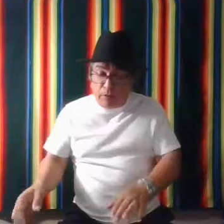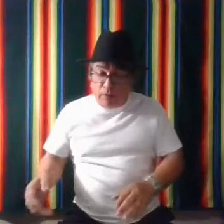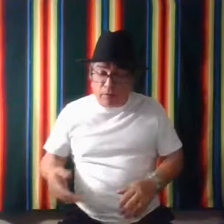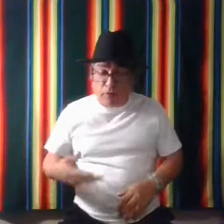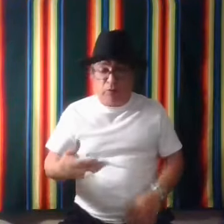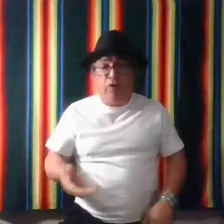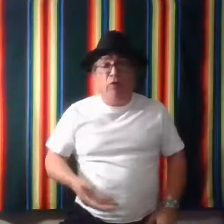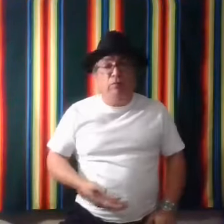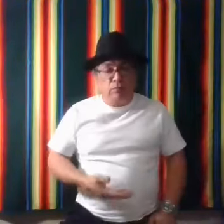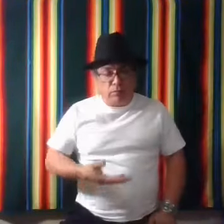you're full.